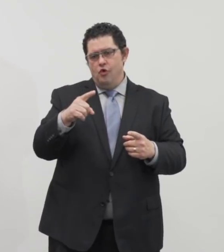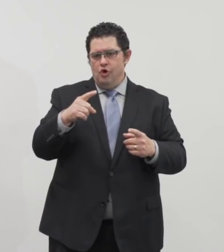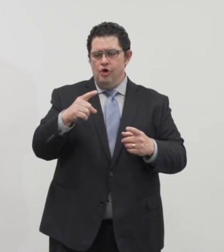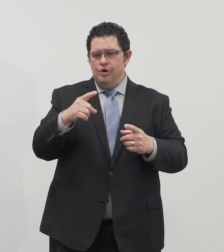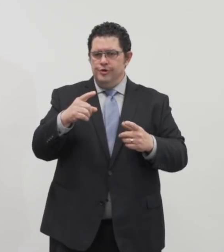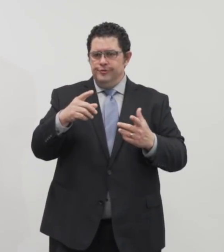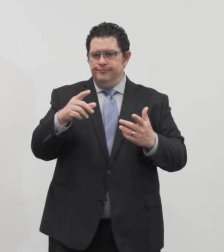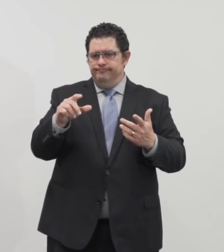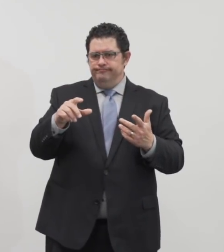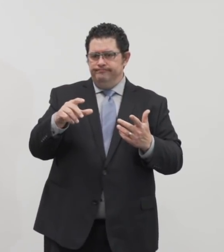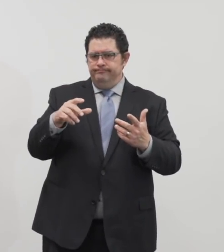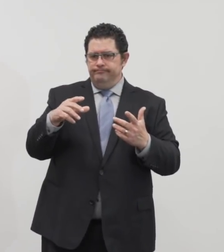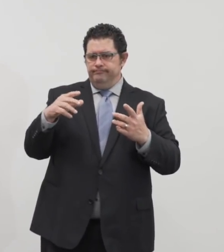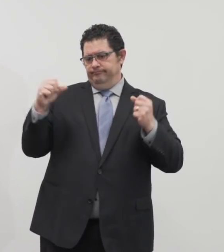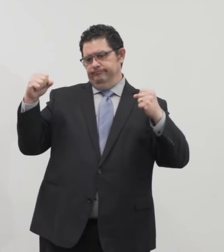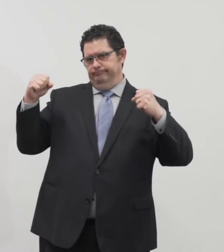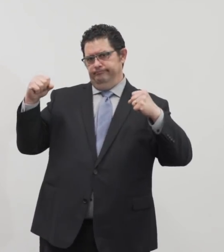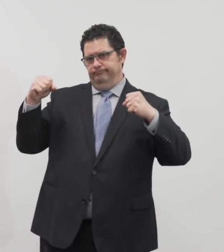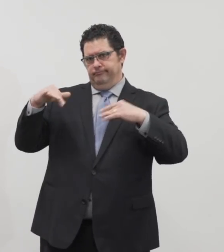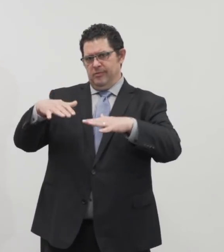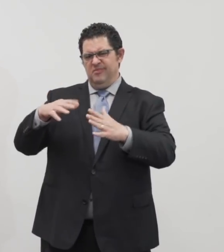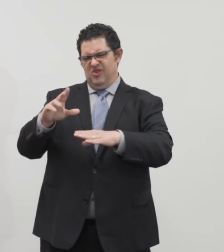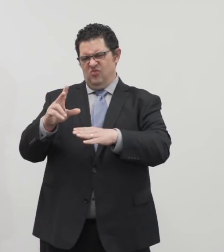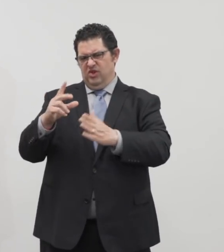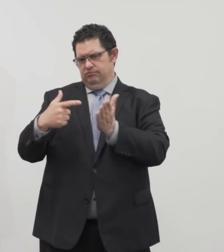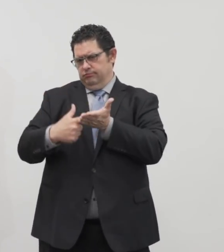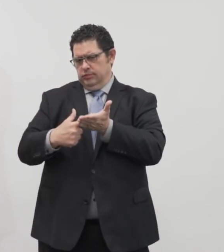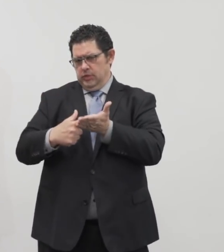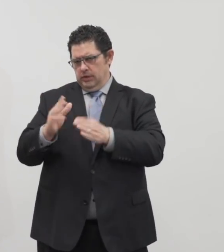discovered or discussed in these businesses.